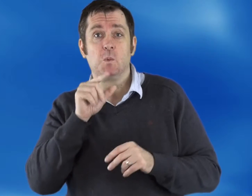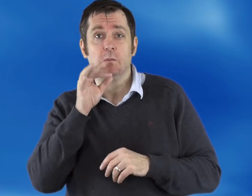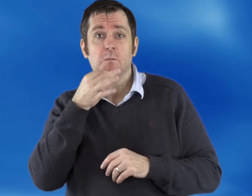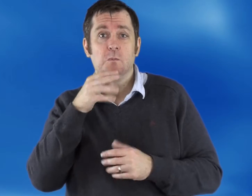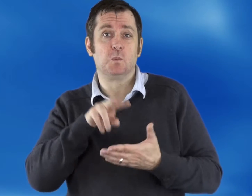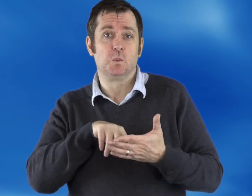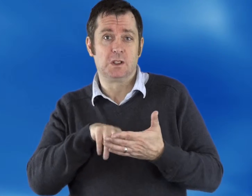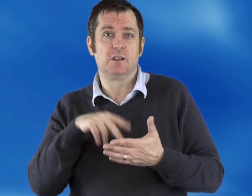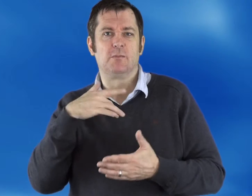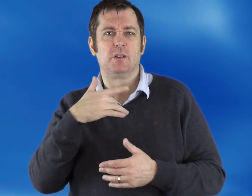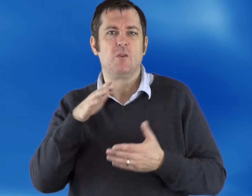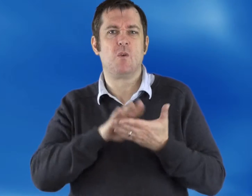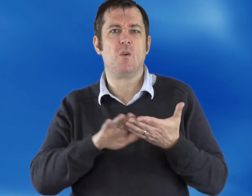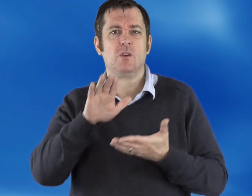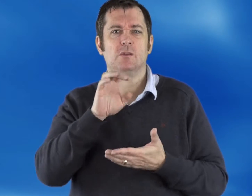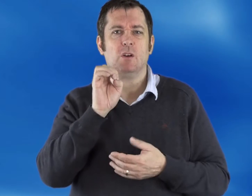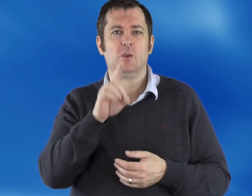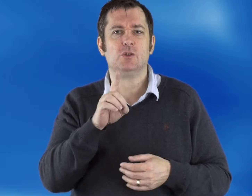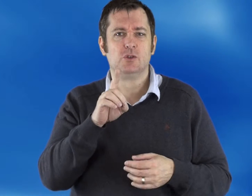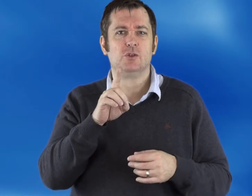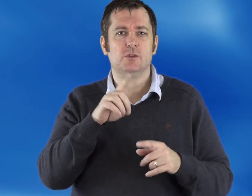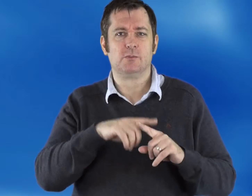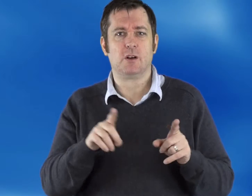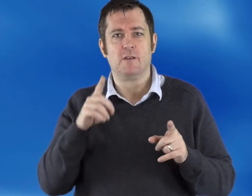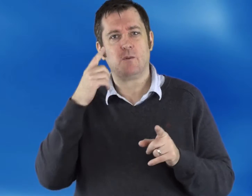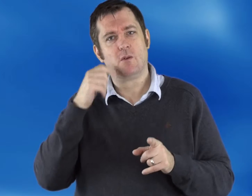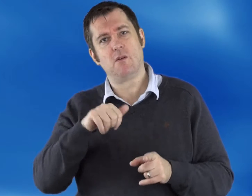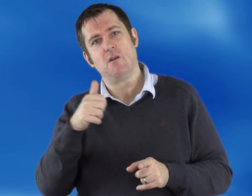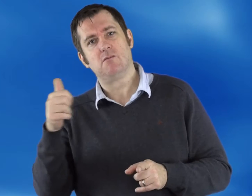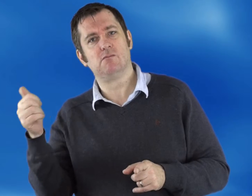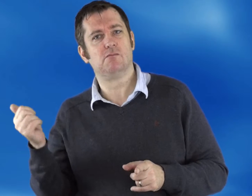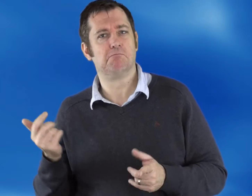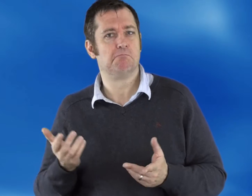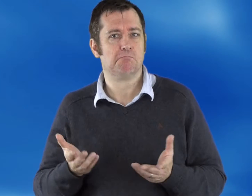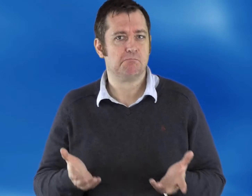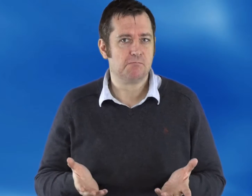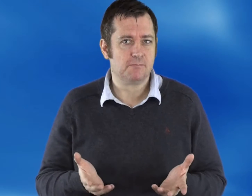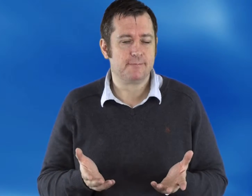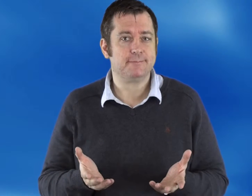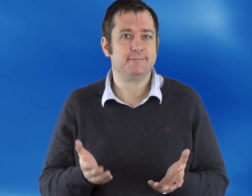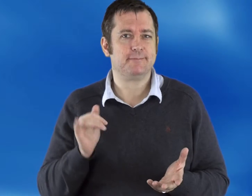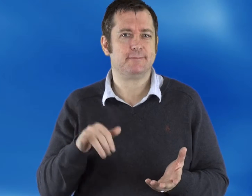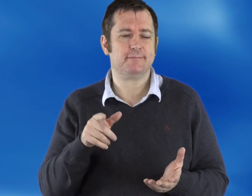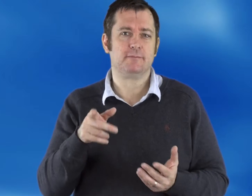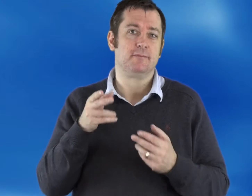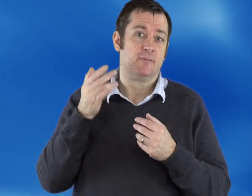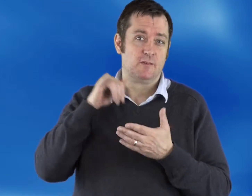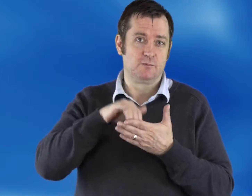There definitely are some deaf individuals who are extremely comfortable with reading English. And these individuals typically have